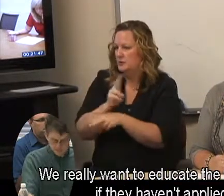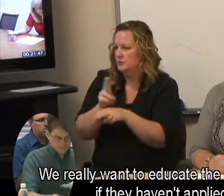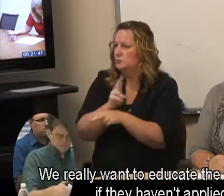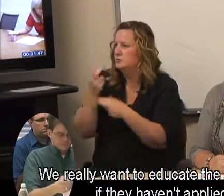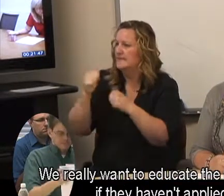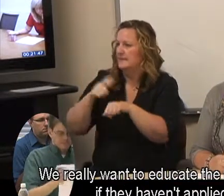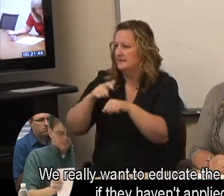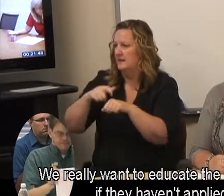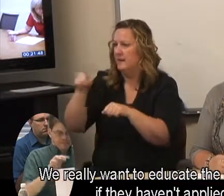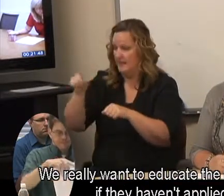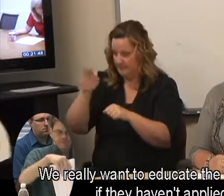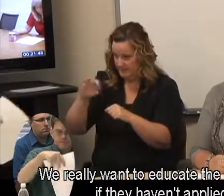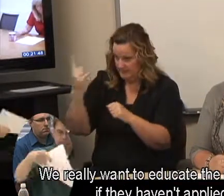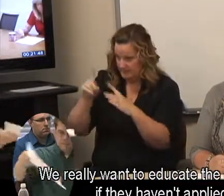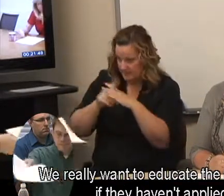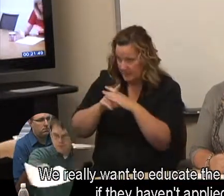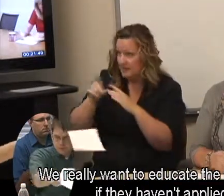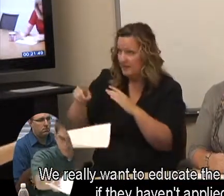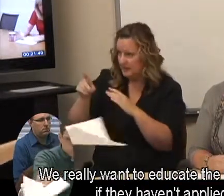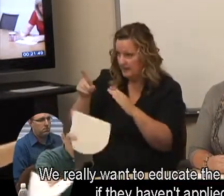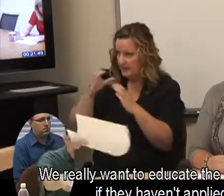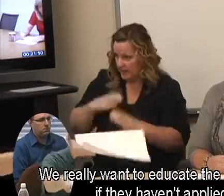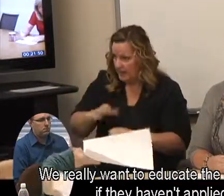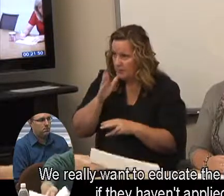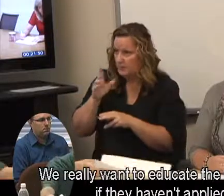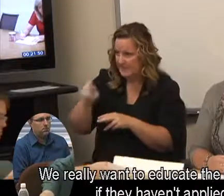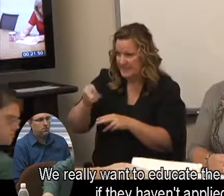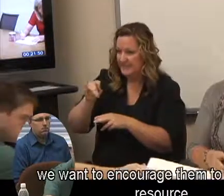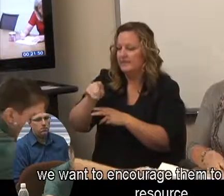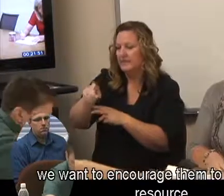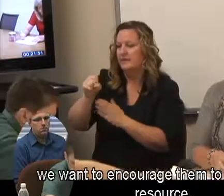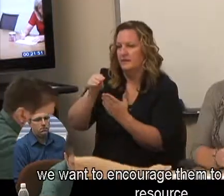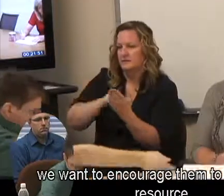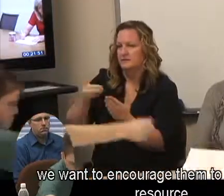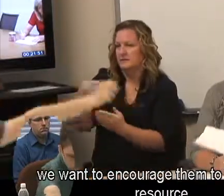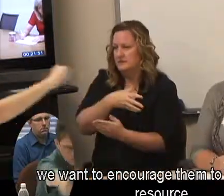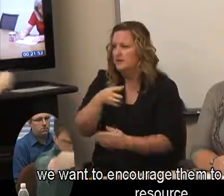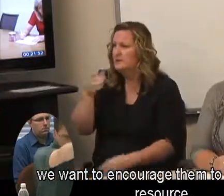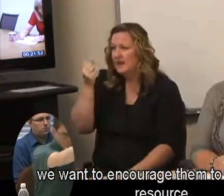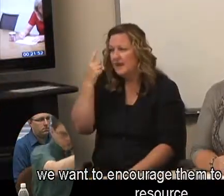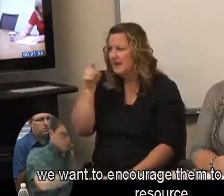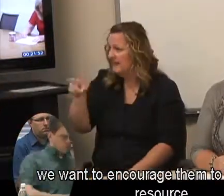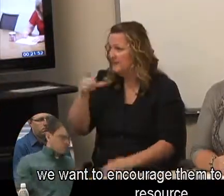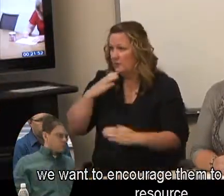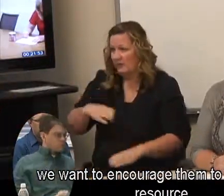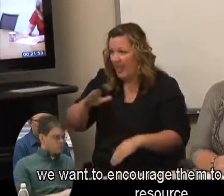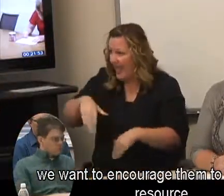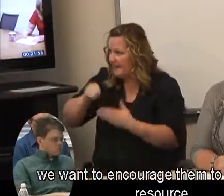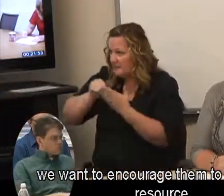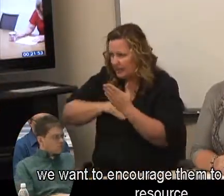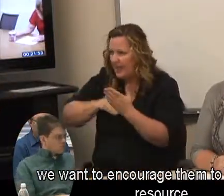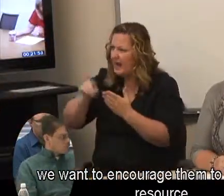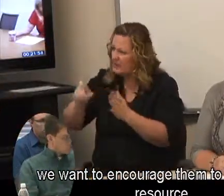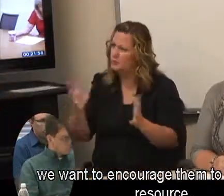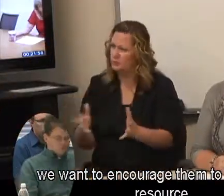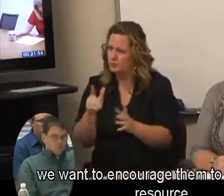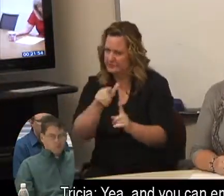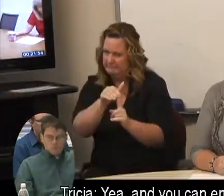educate the clients, too. If they're not, if they haven't applied, then we want to encourage them to look at that resource. It is.